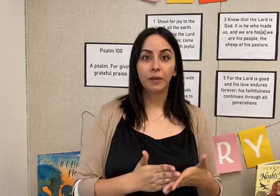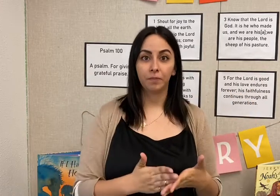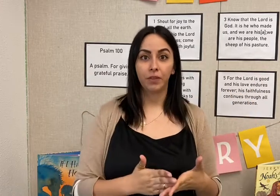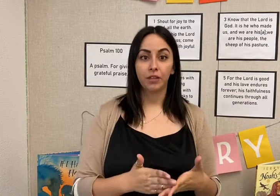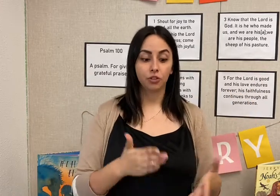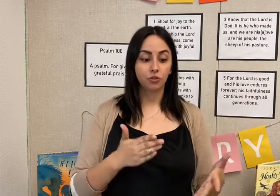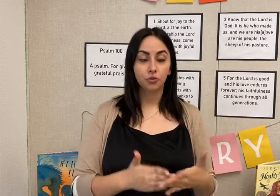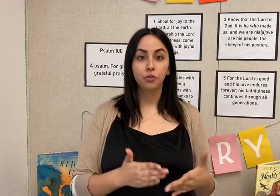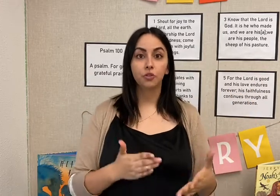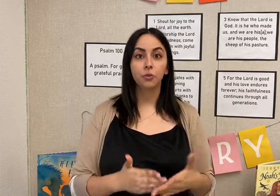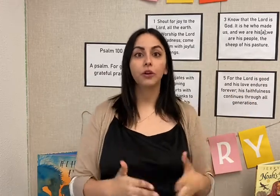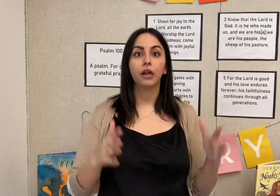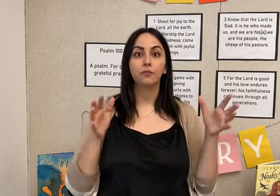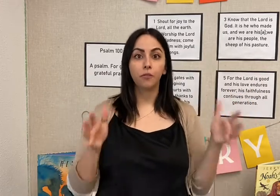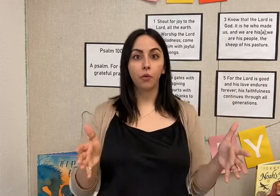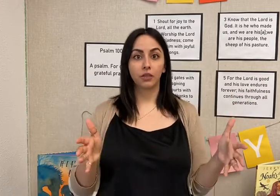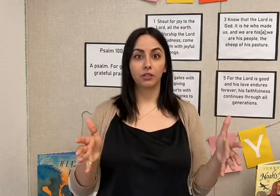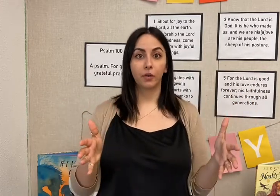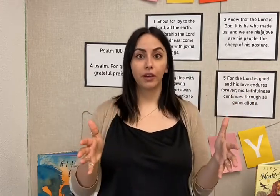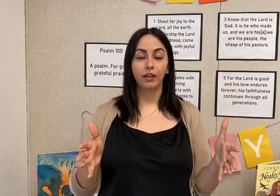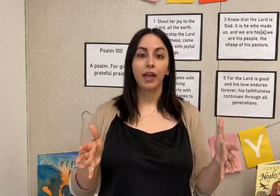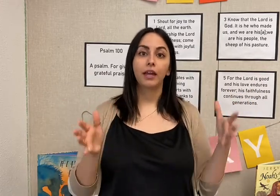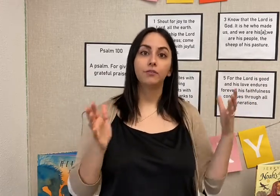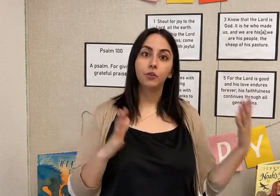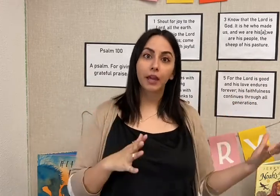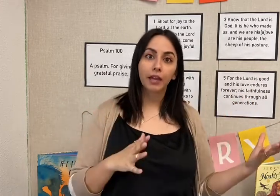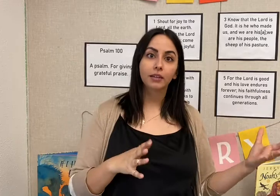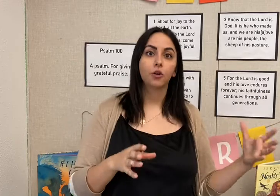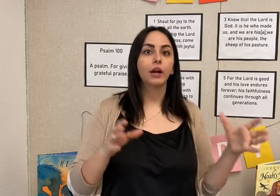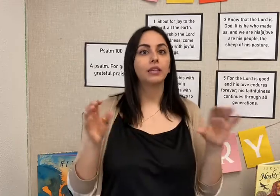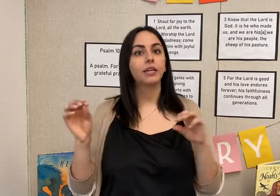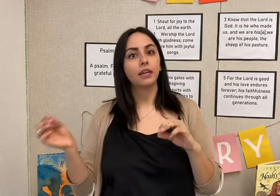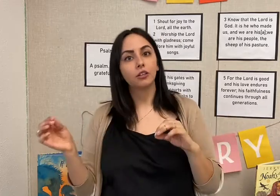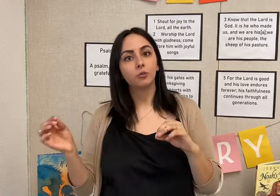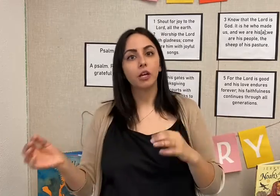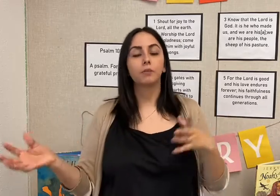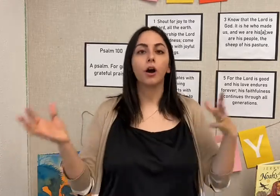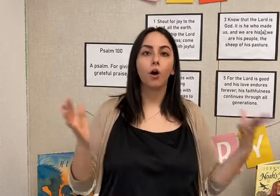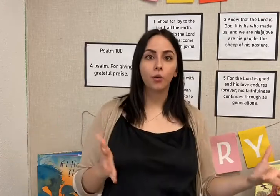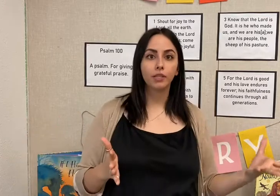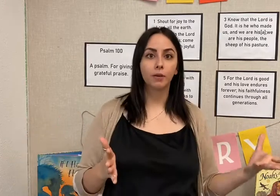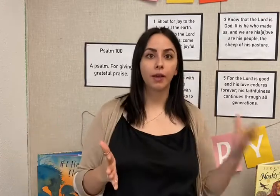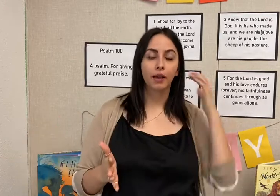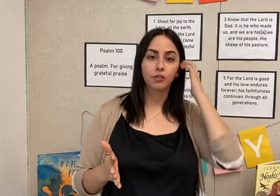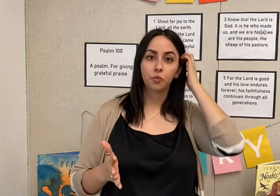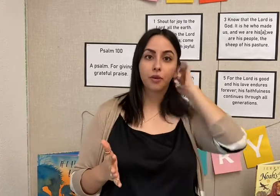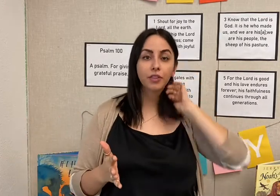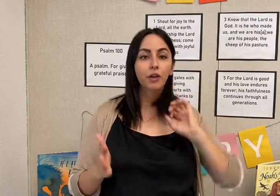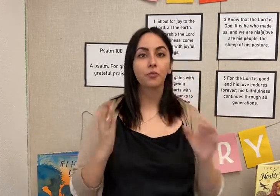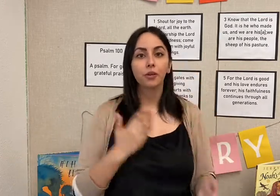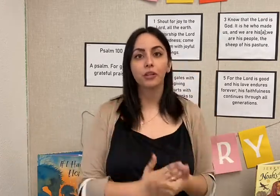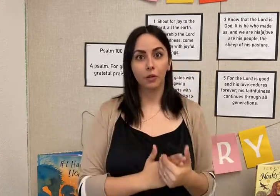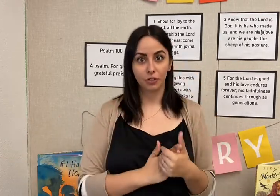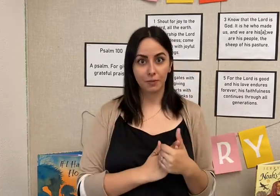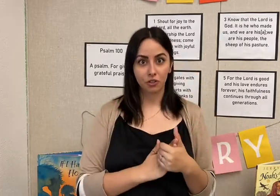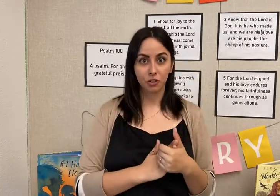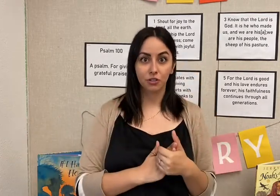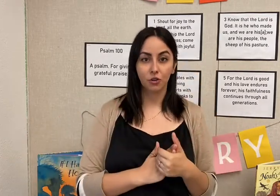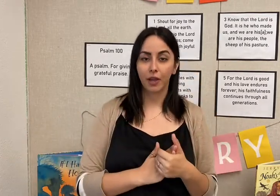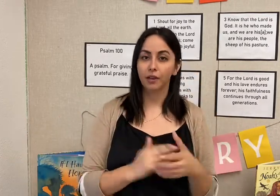to do your work and focus, all right? And if you can, go ahead and take a little break, but always come back. So one thing I really want to make sure you're doing, I know